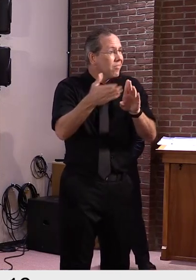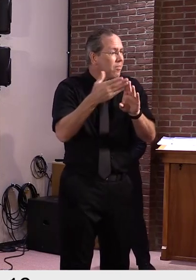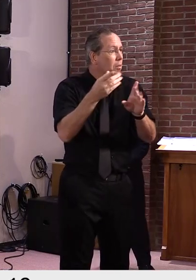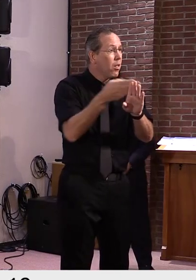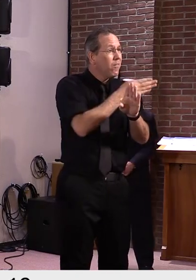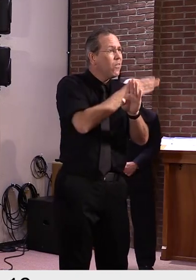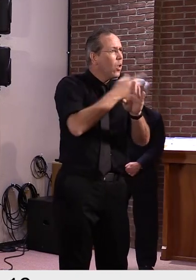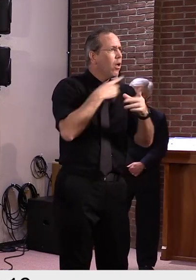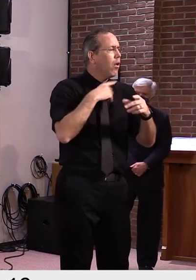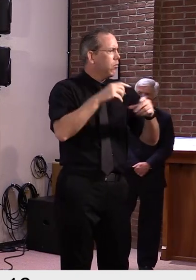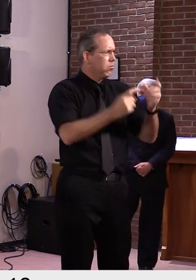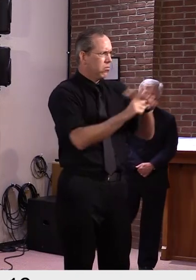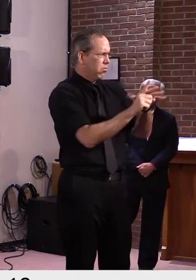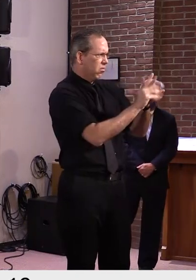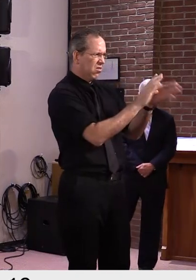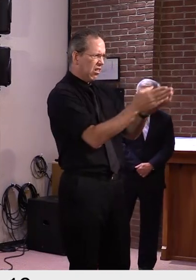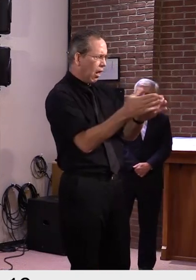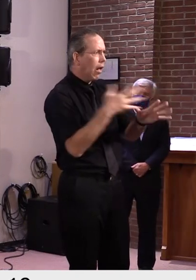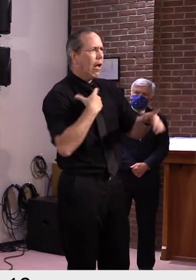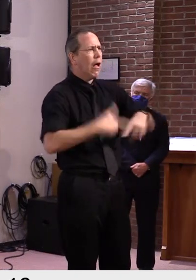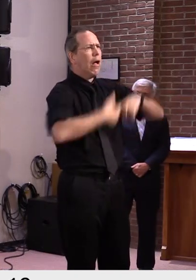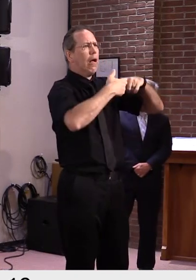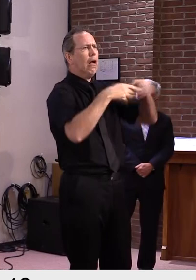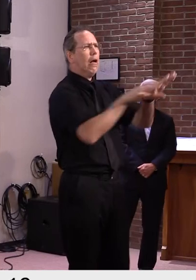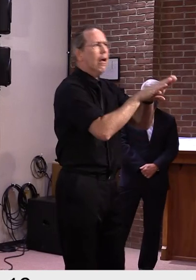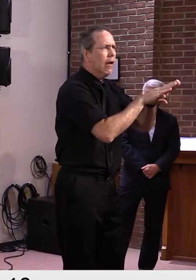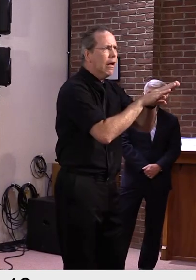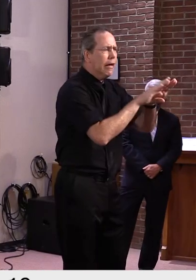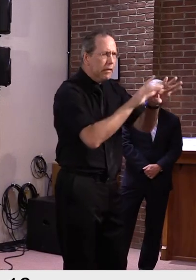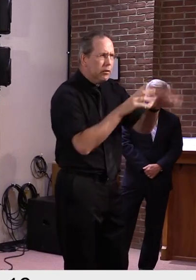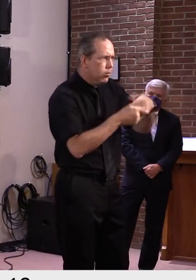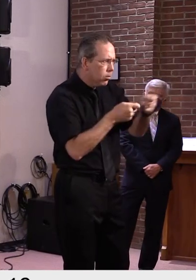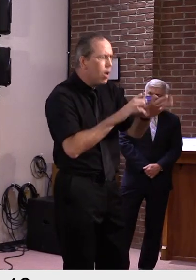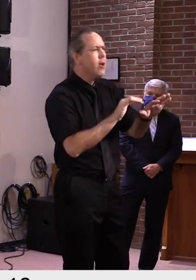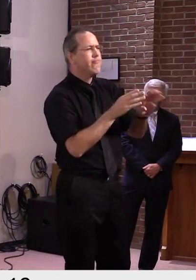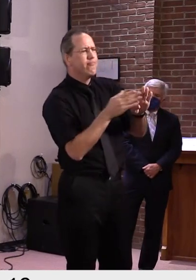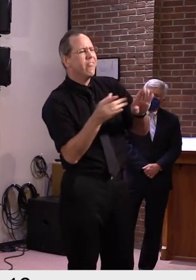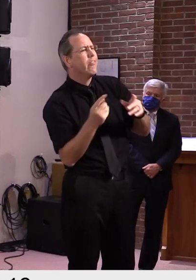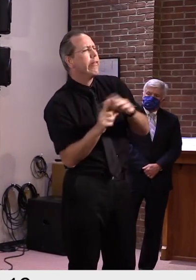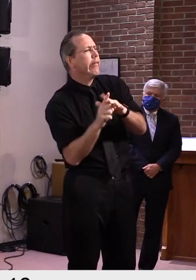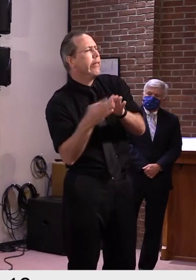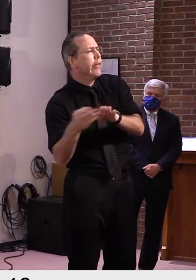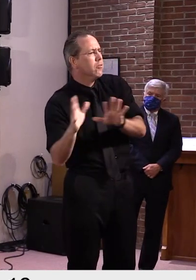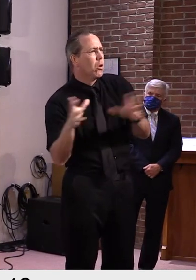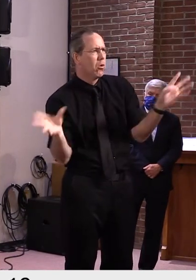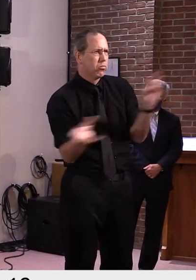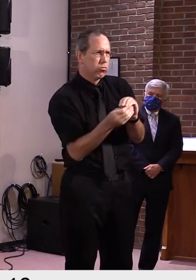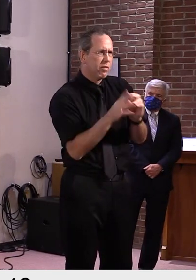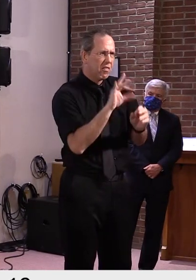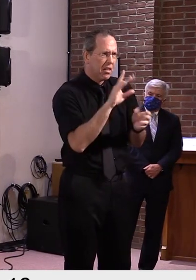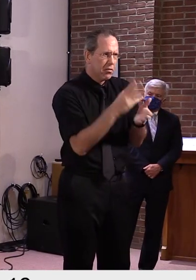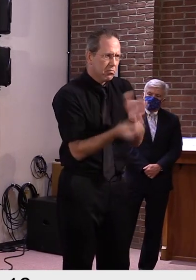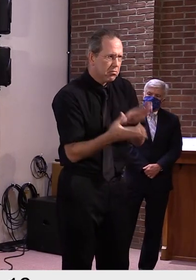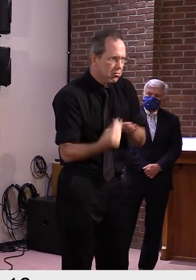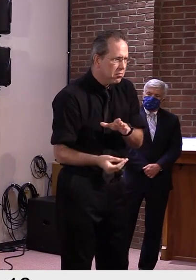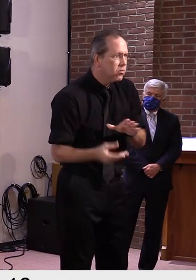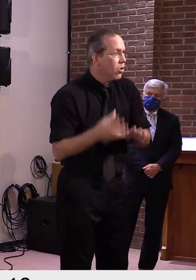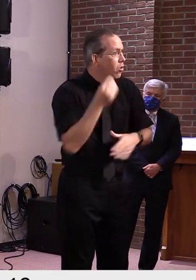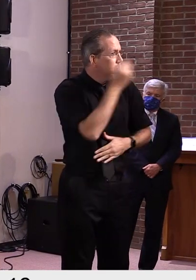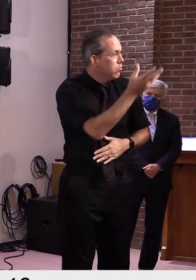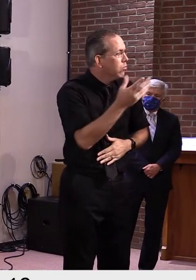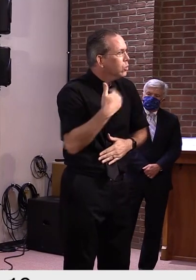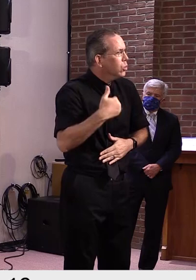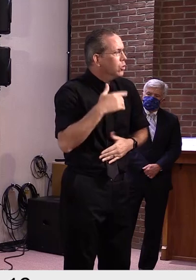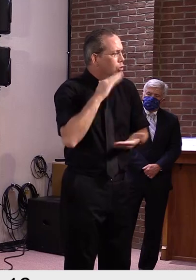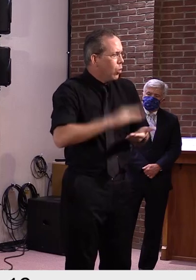country is facing every one of us must stay vigilant. This means wearing a mask when around others staying